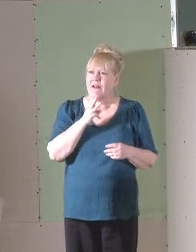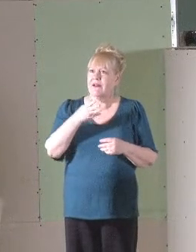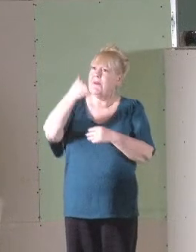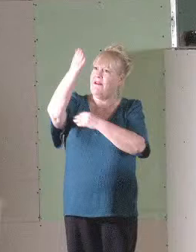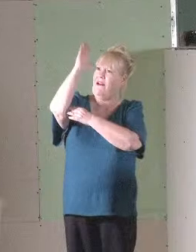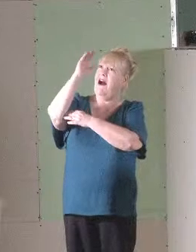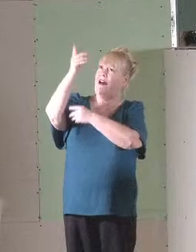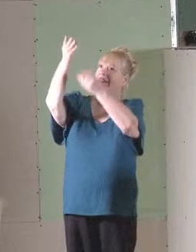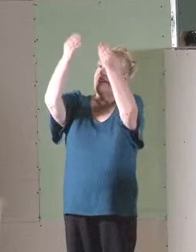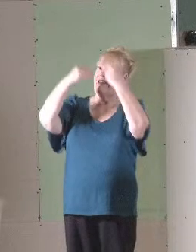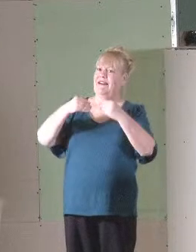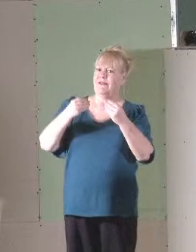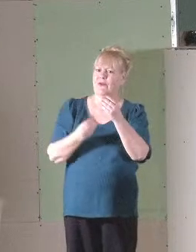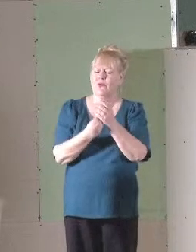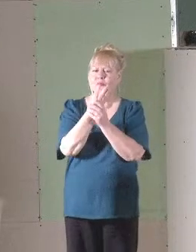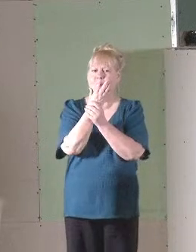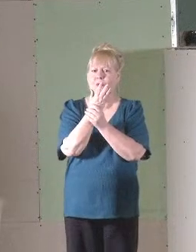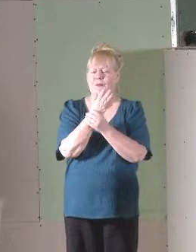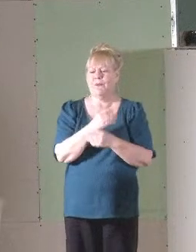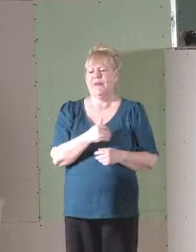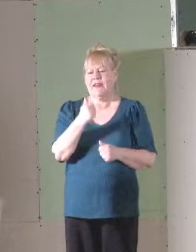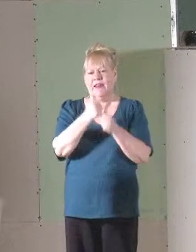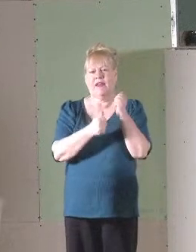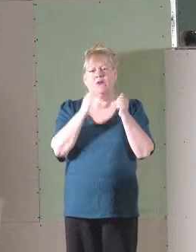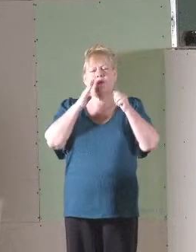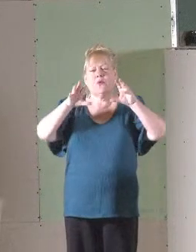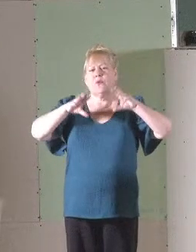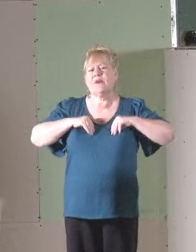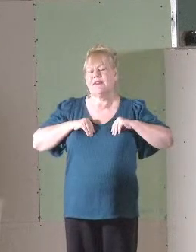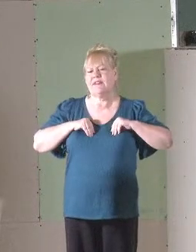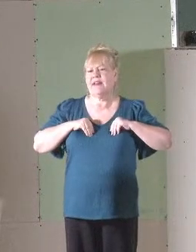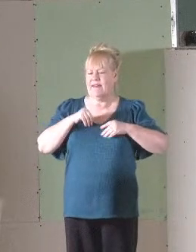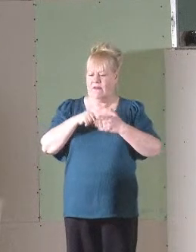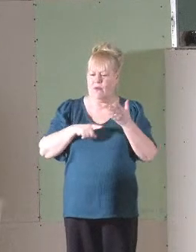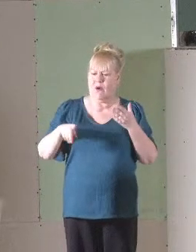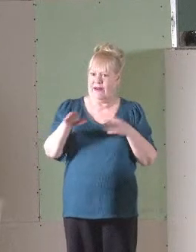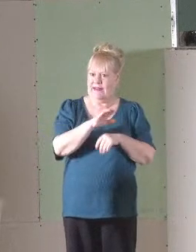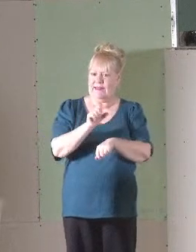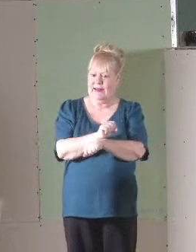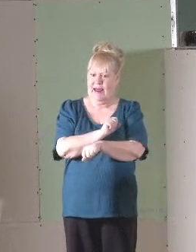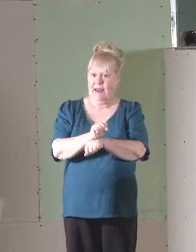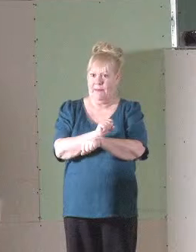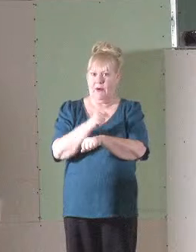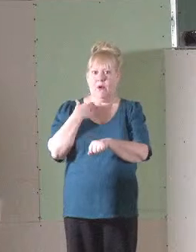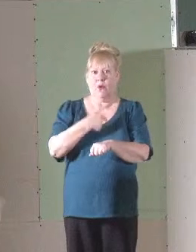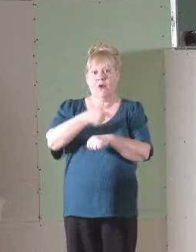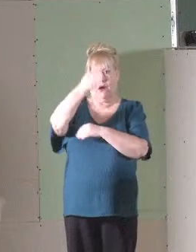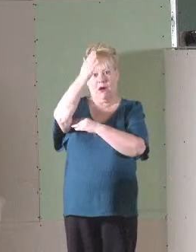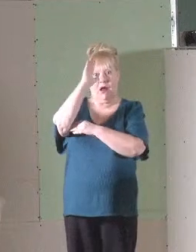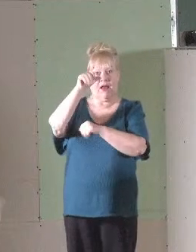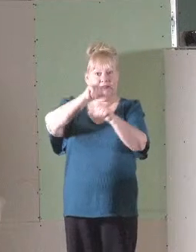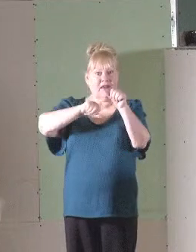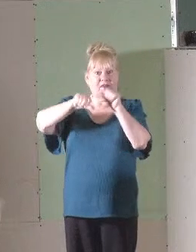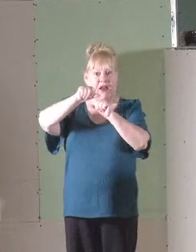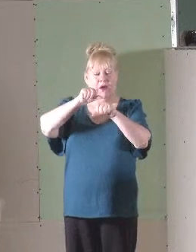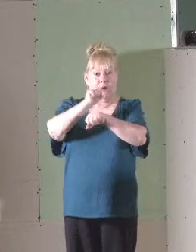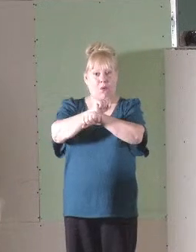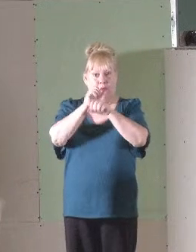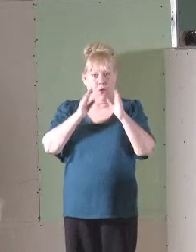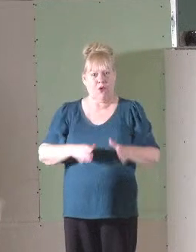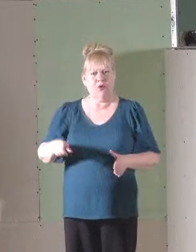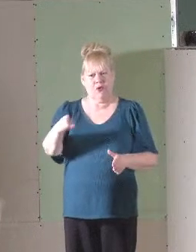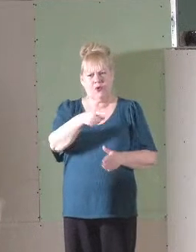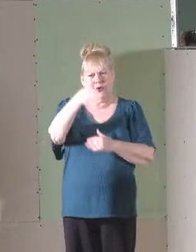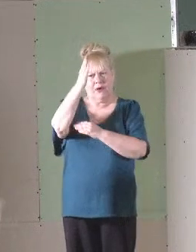plants and he who waters are one, and each will receive his wages according to his labor. For we are God's fellow workers. You are God's